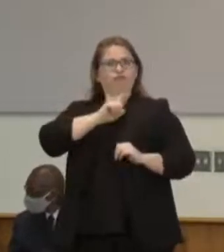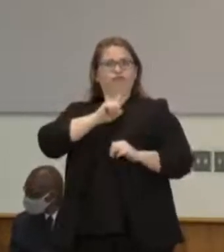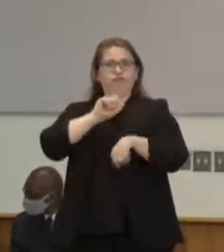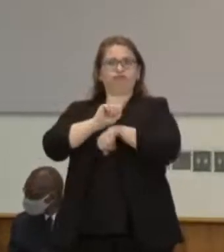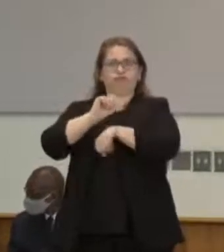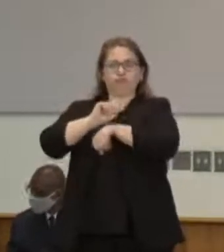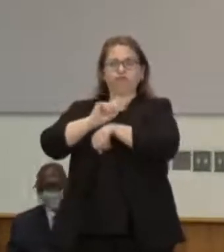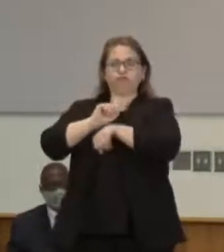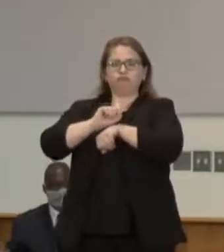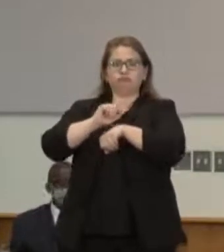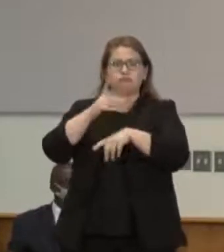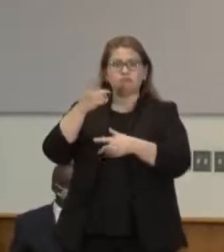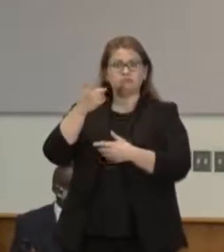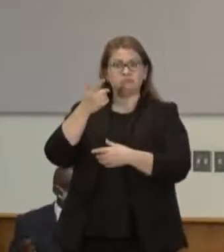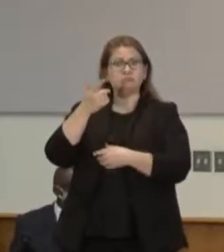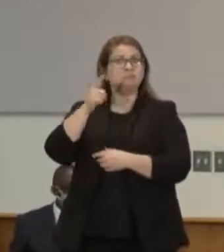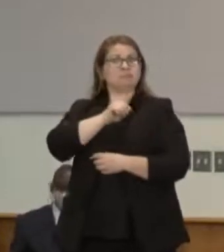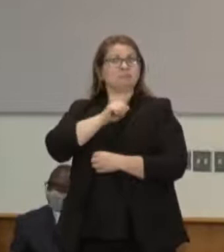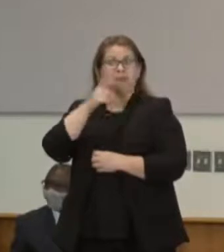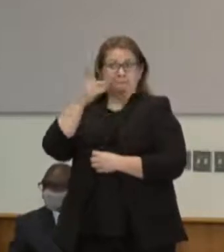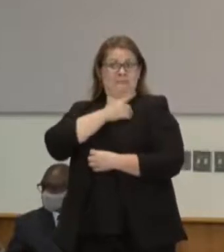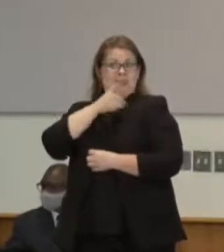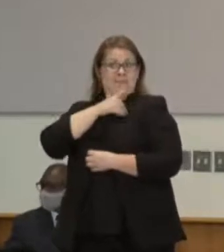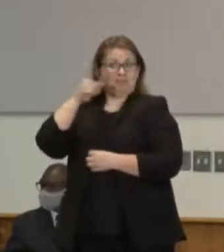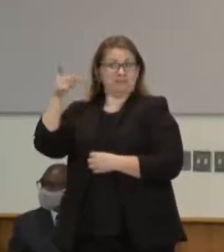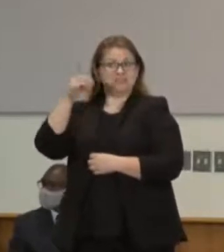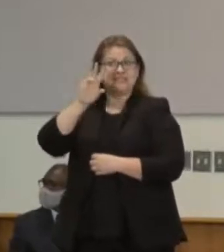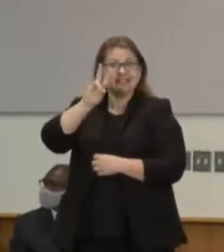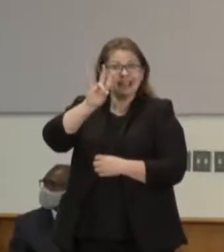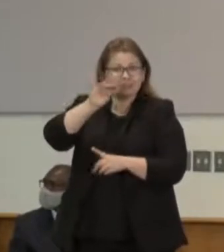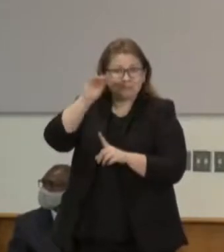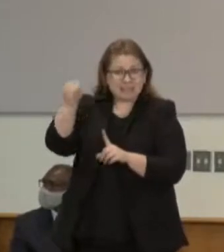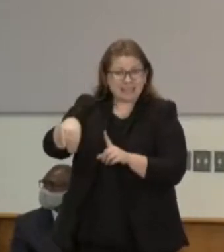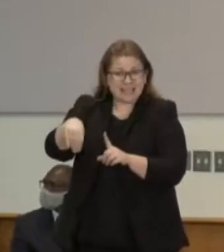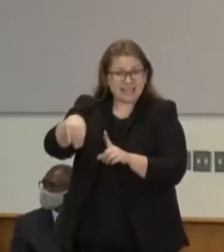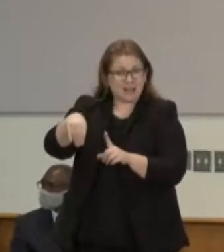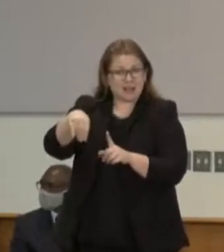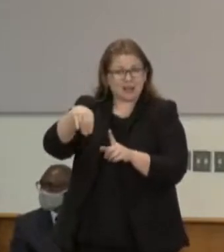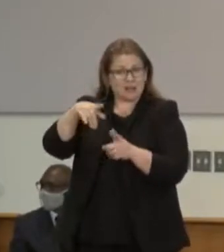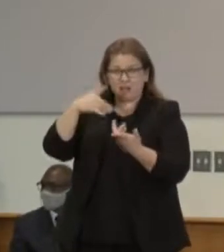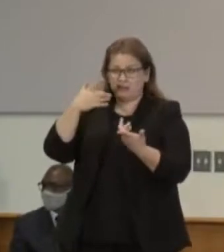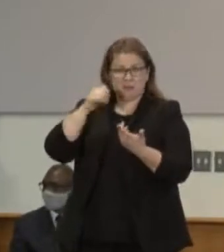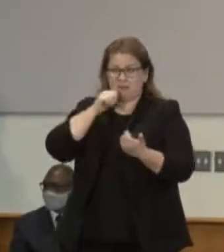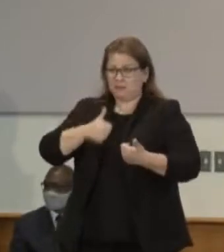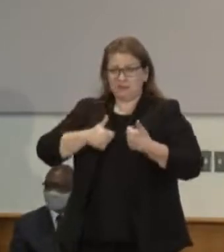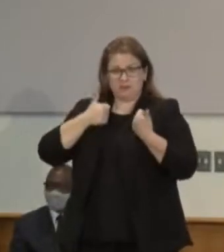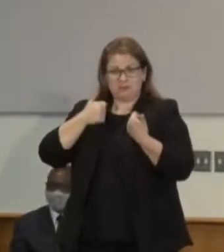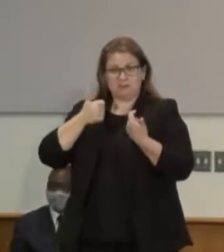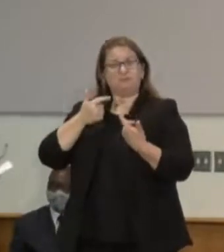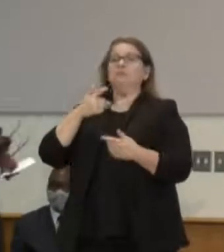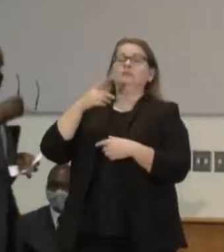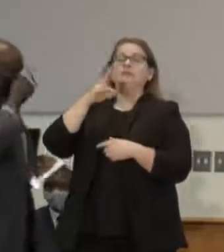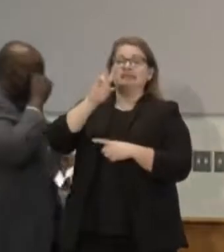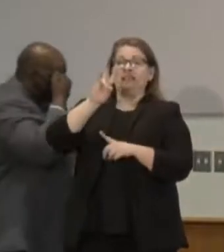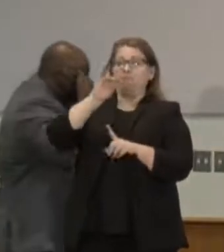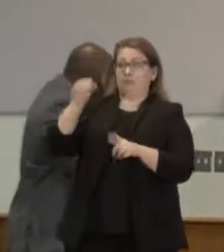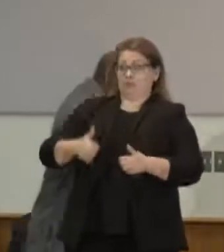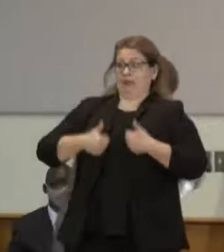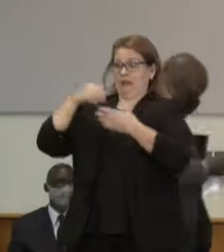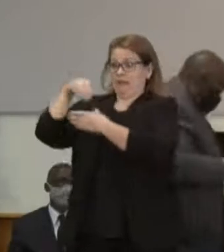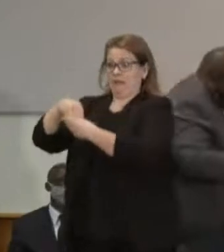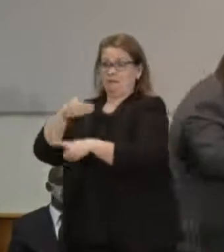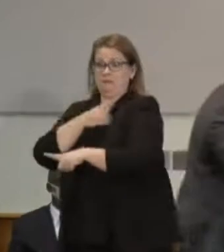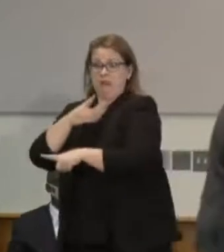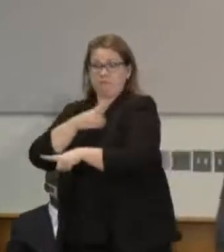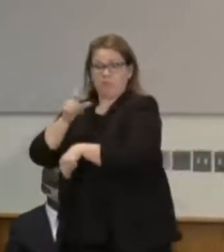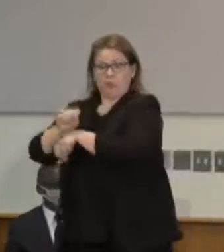police force lives in the city of Minneapolis. The city of St. Paul says theirs figure is somewhere